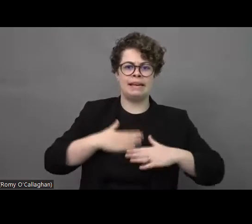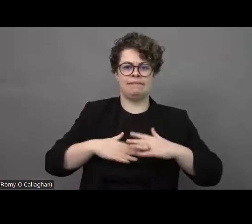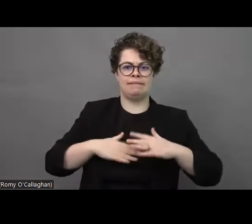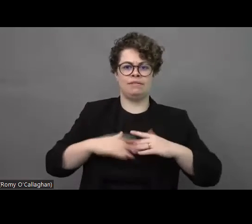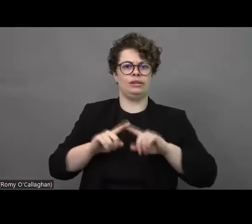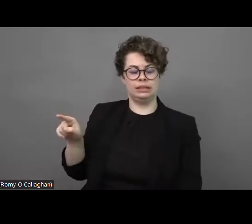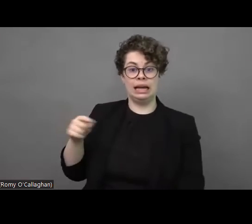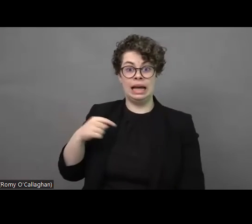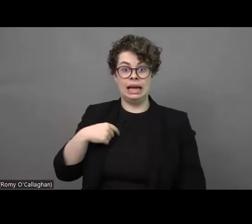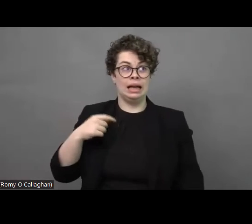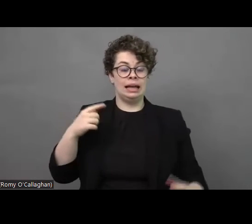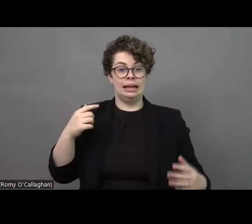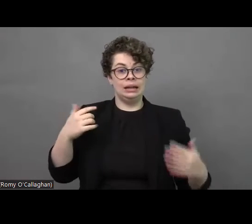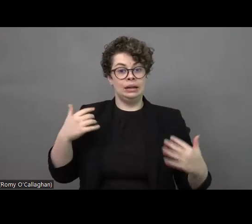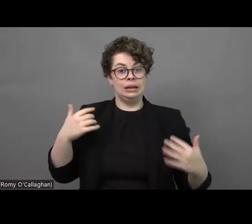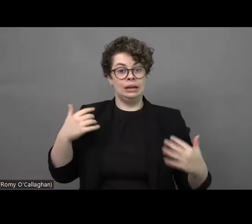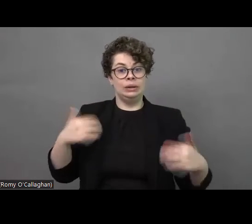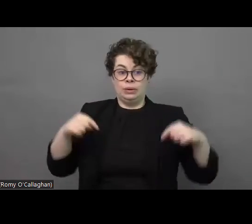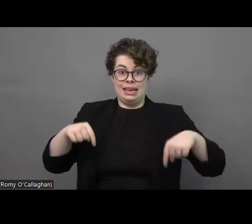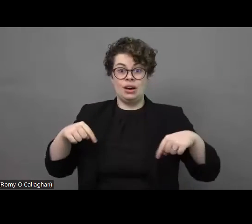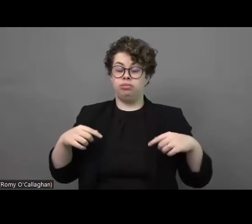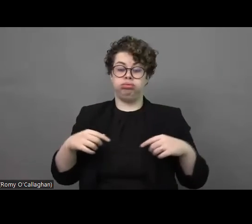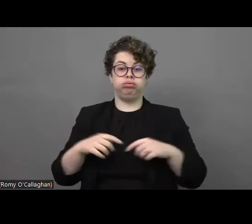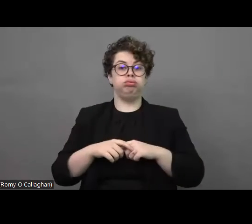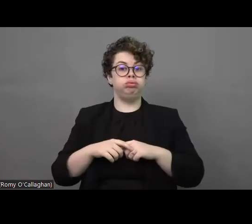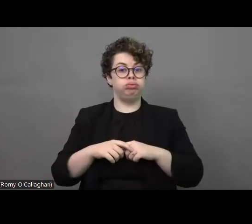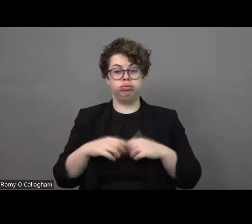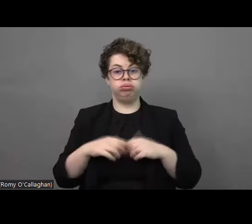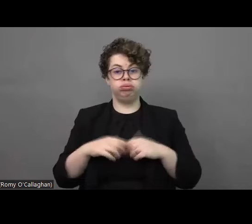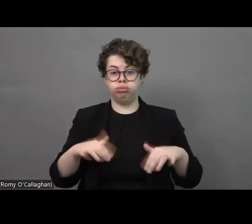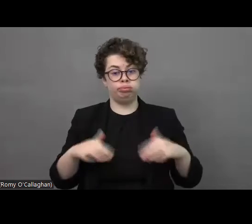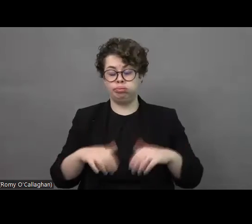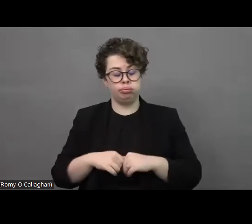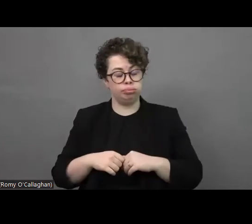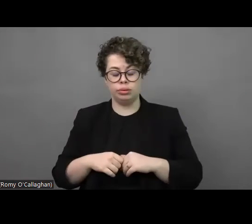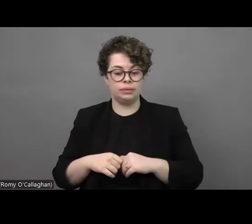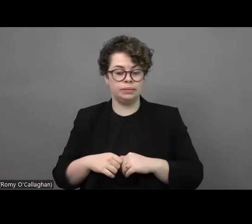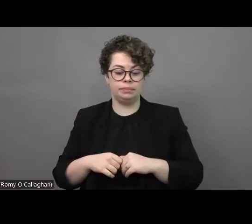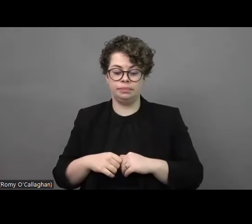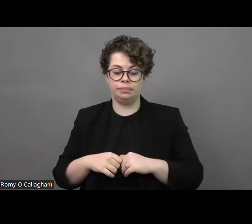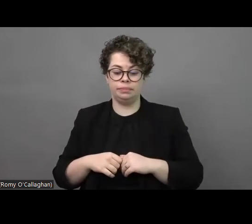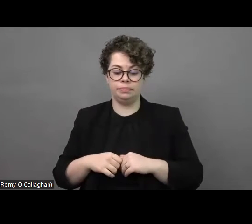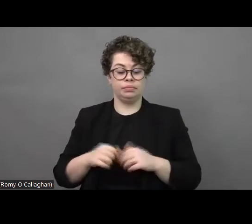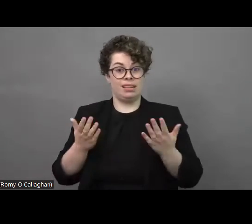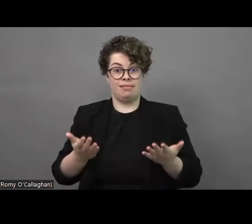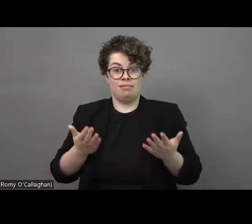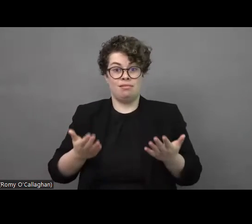And it is very difficult for us here. And currently, the situation is such that